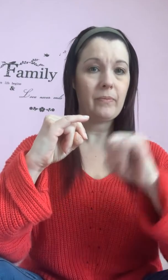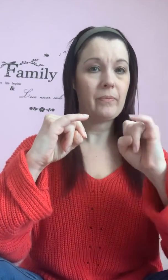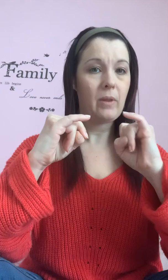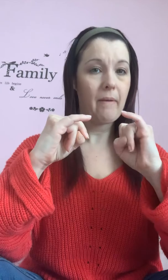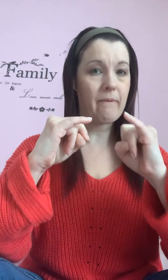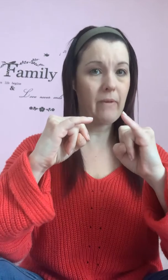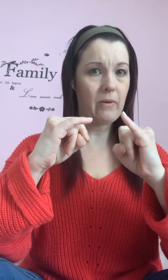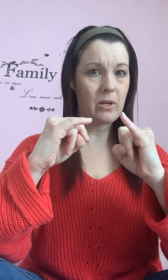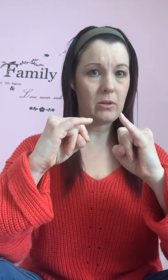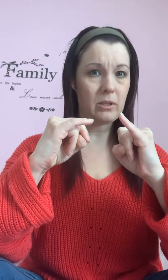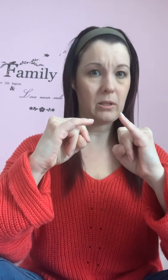Very naughty.